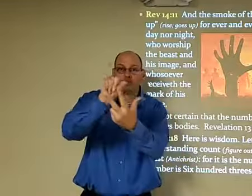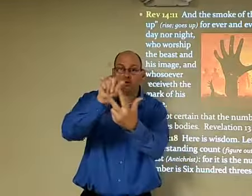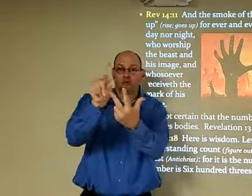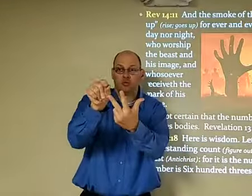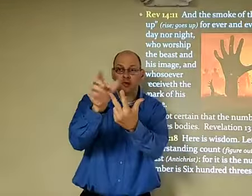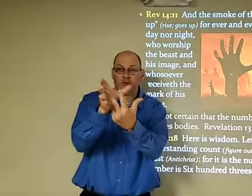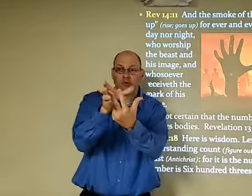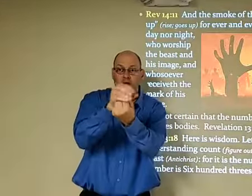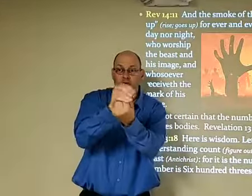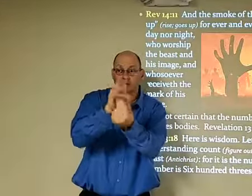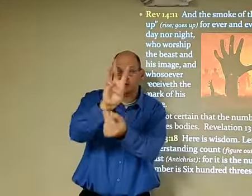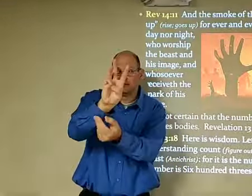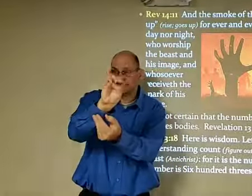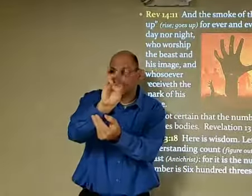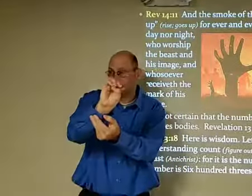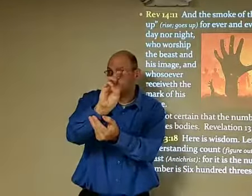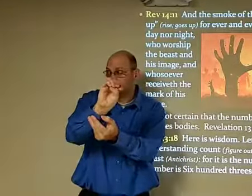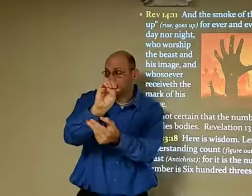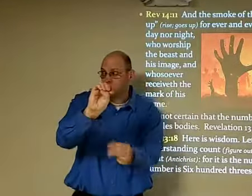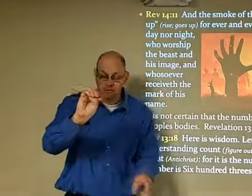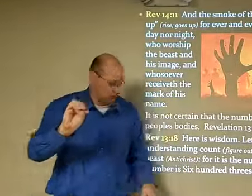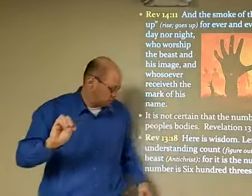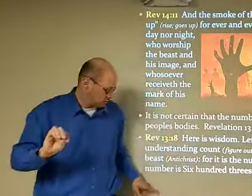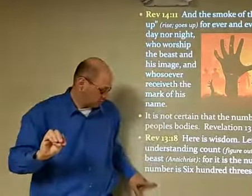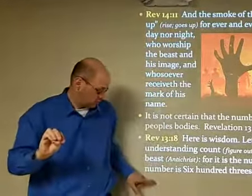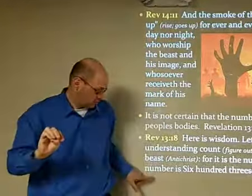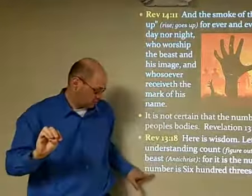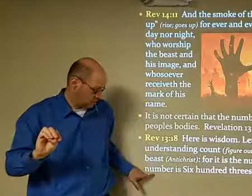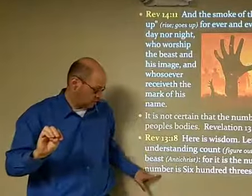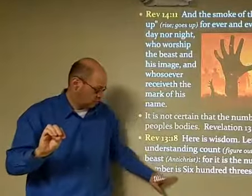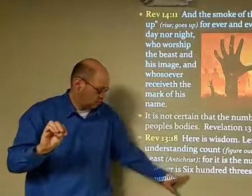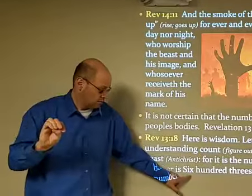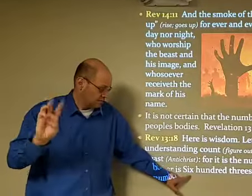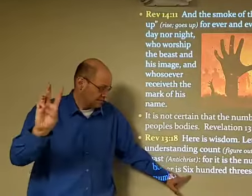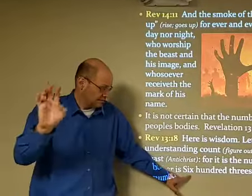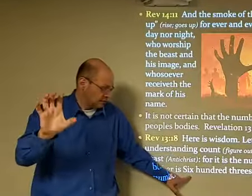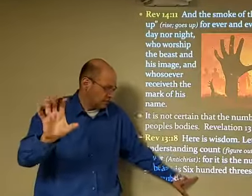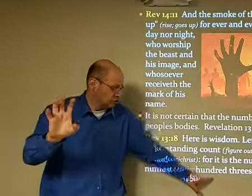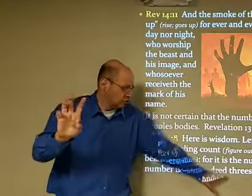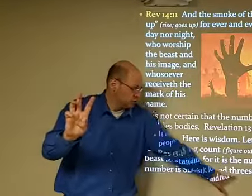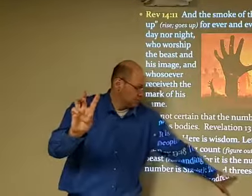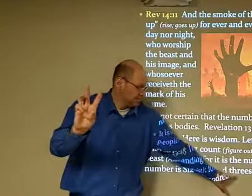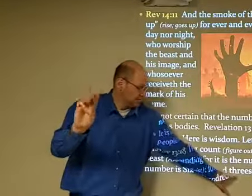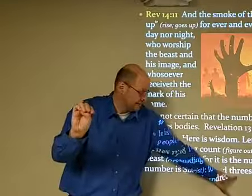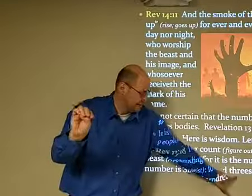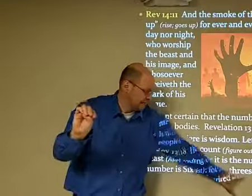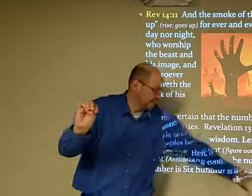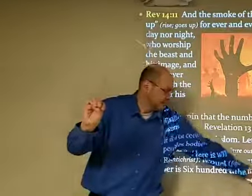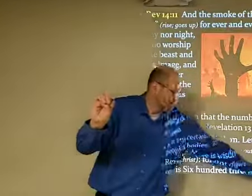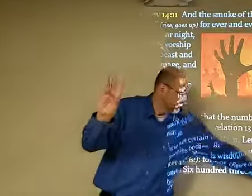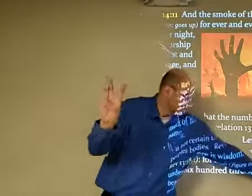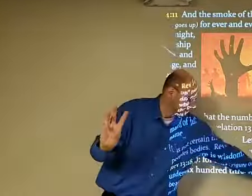so three score it means 20 20 20 add that together it's 60 so in